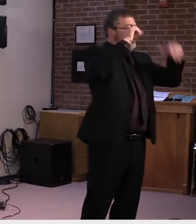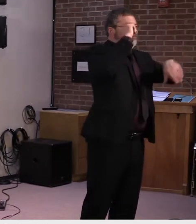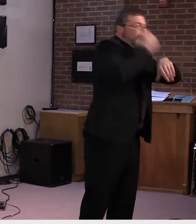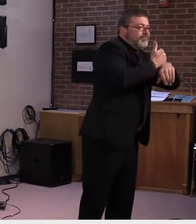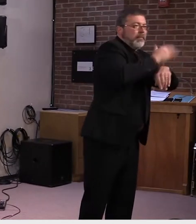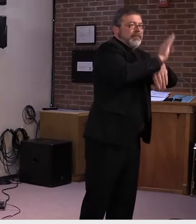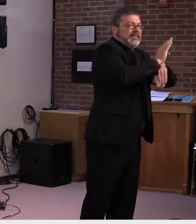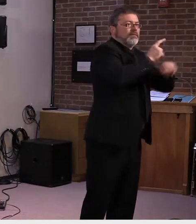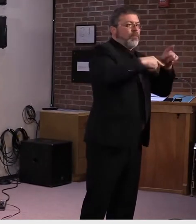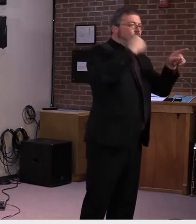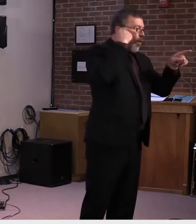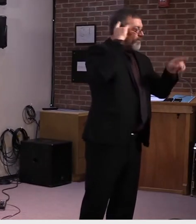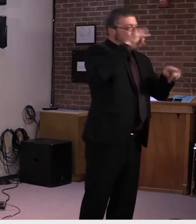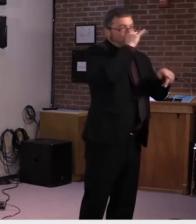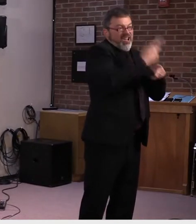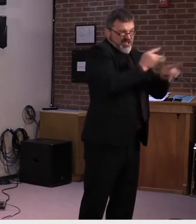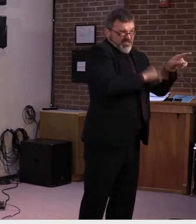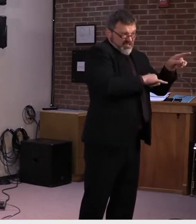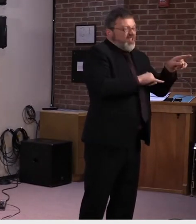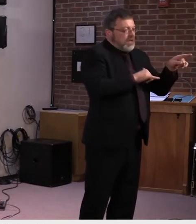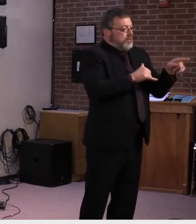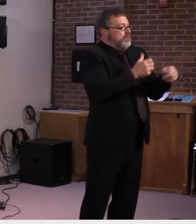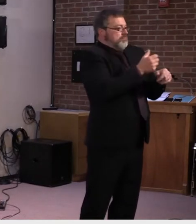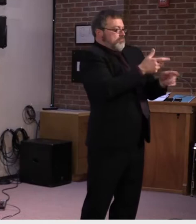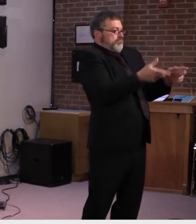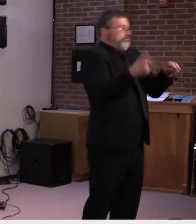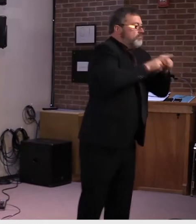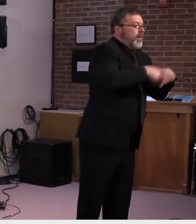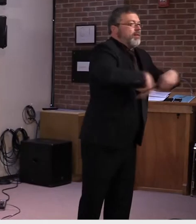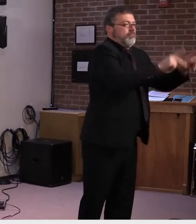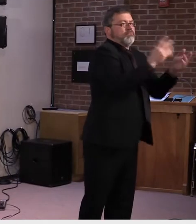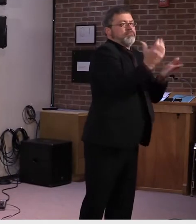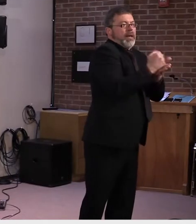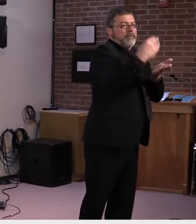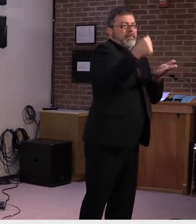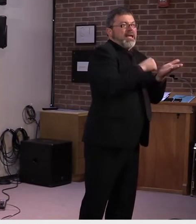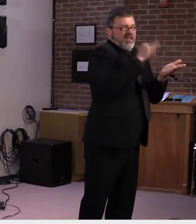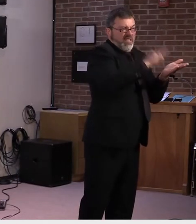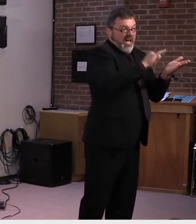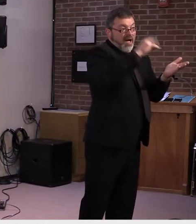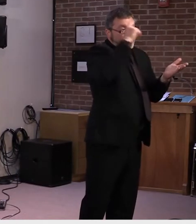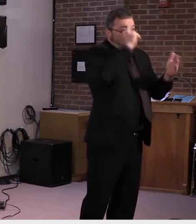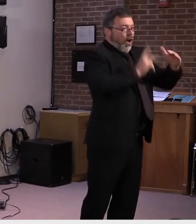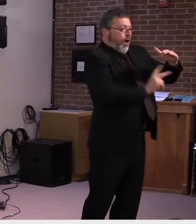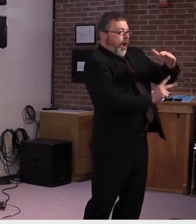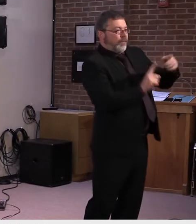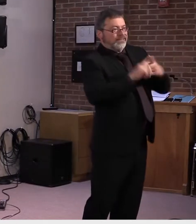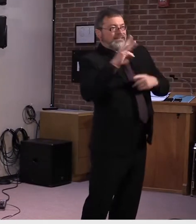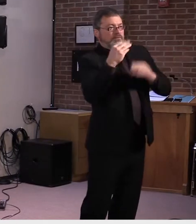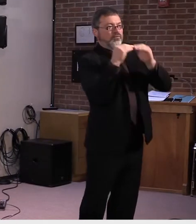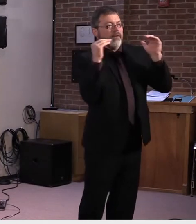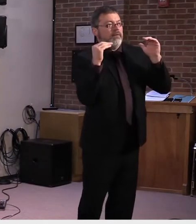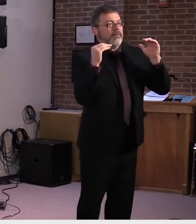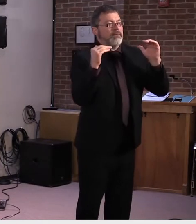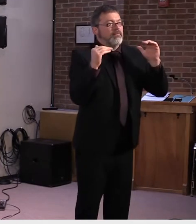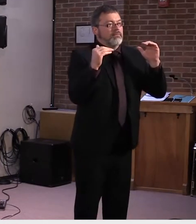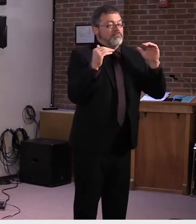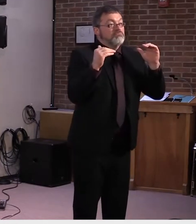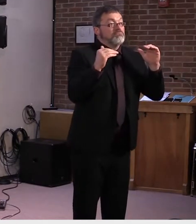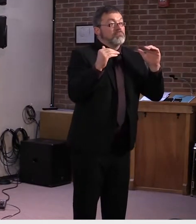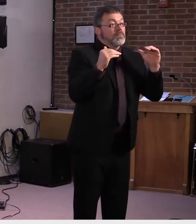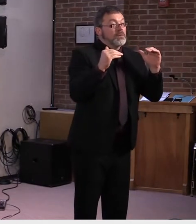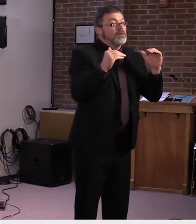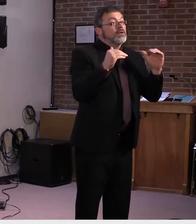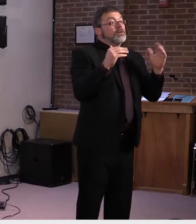of care per day for school-age children. This change will allow registered family child